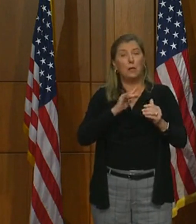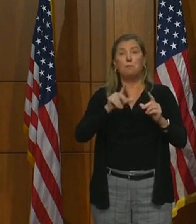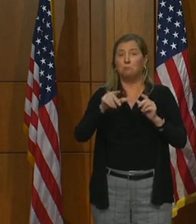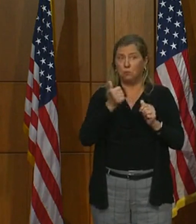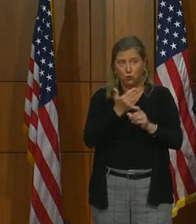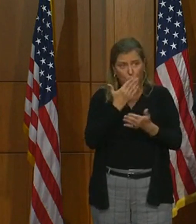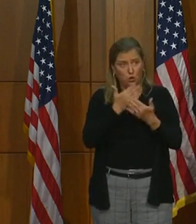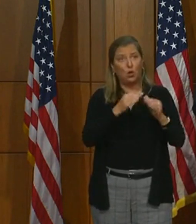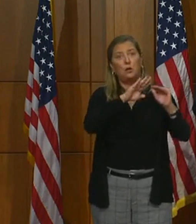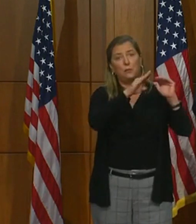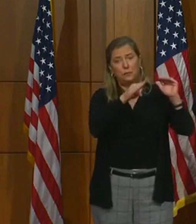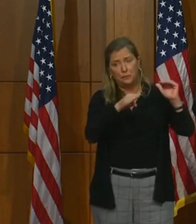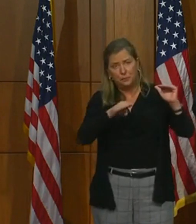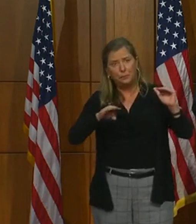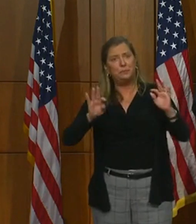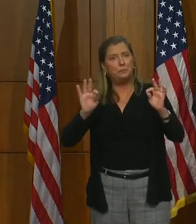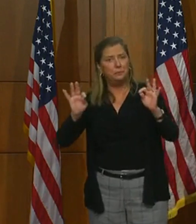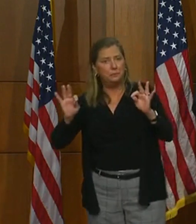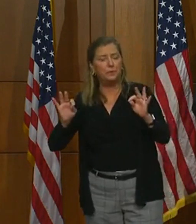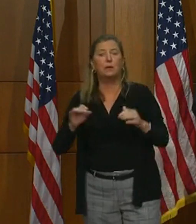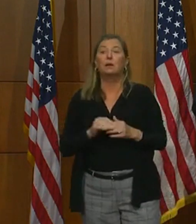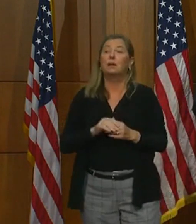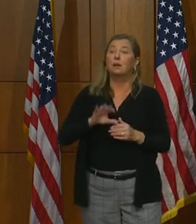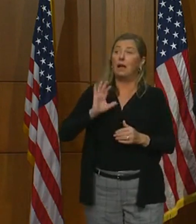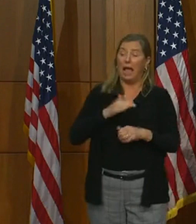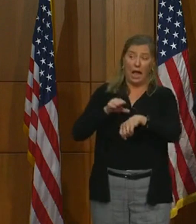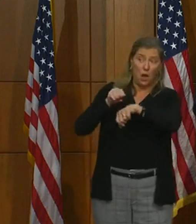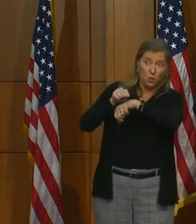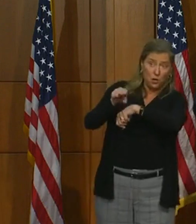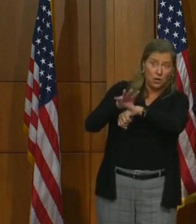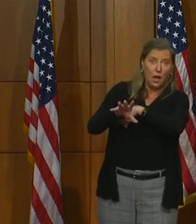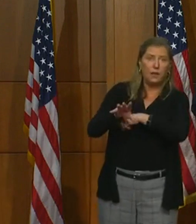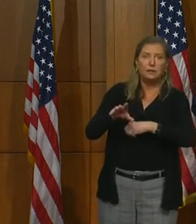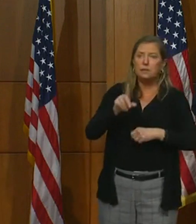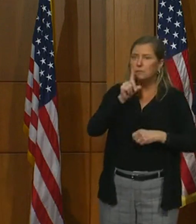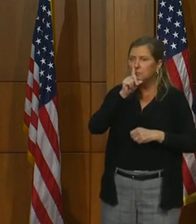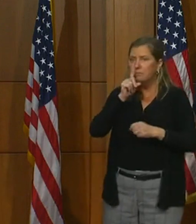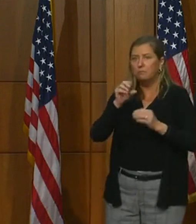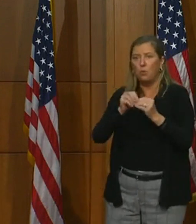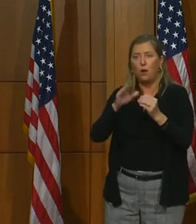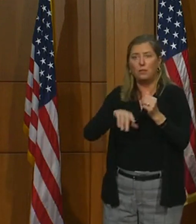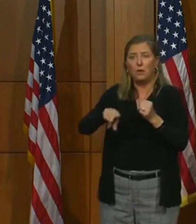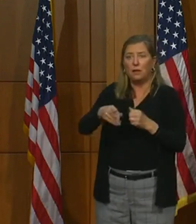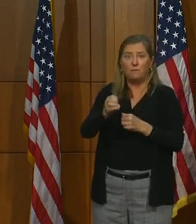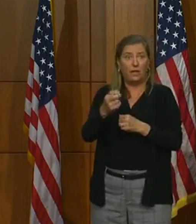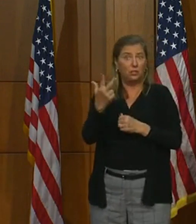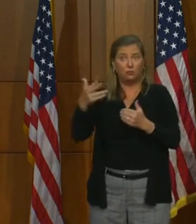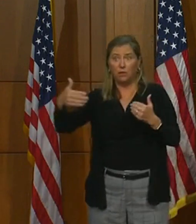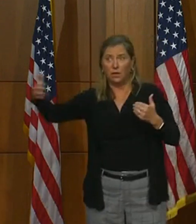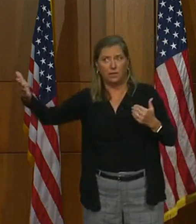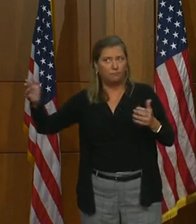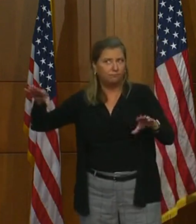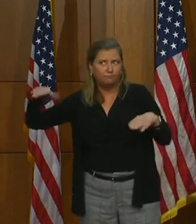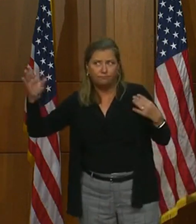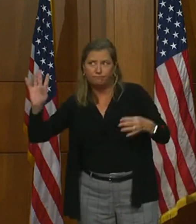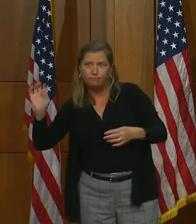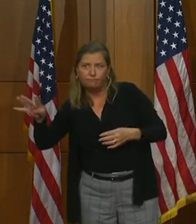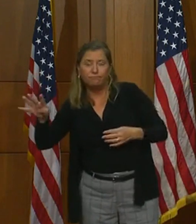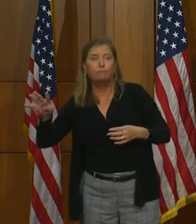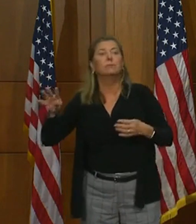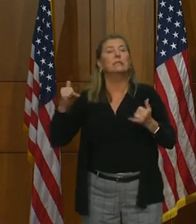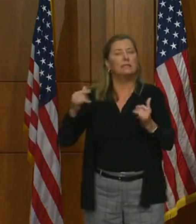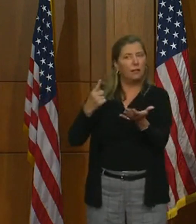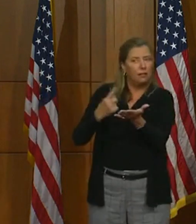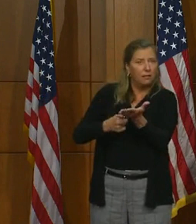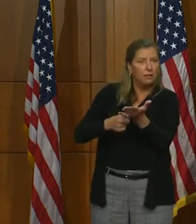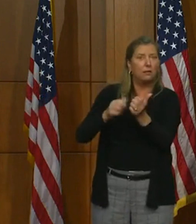expeditiously. But the phase guidance we issued did not include guidance for beyond phase three. Those discussions are underway with our